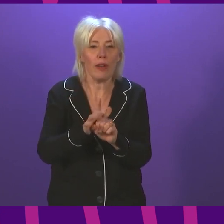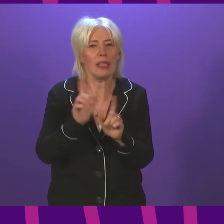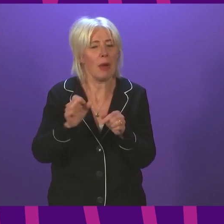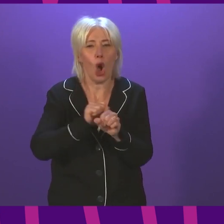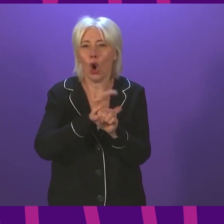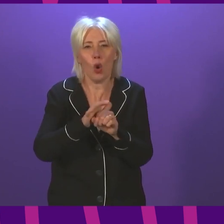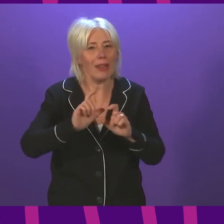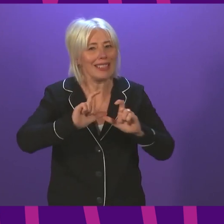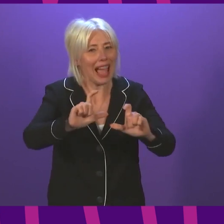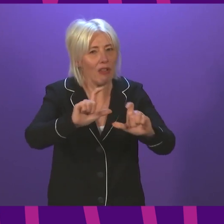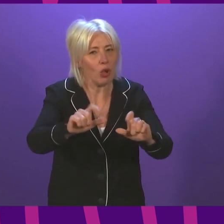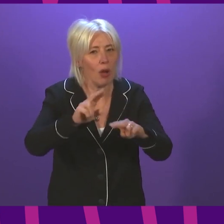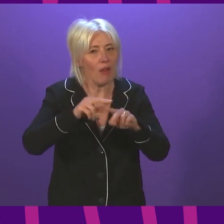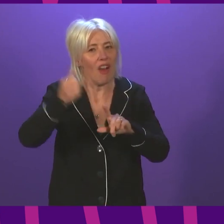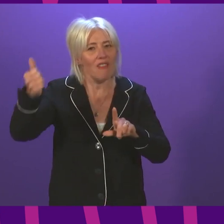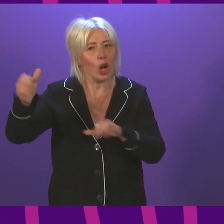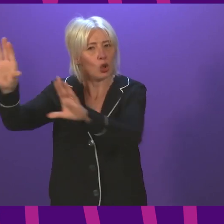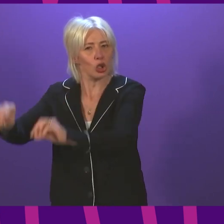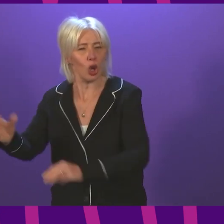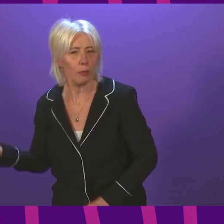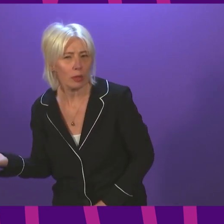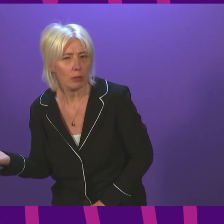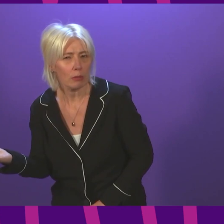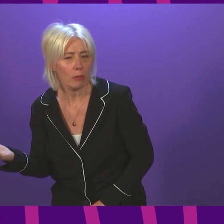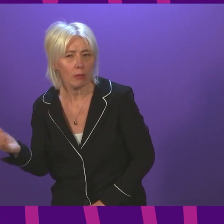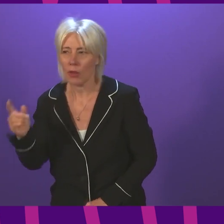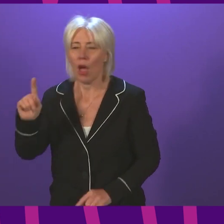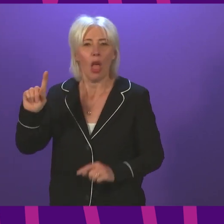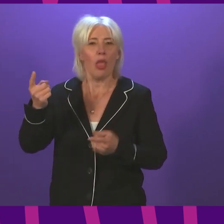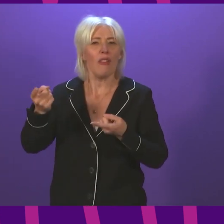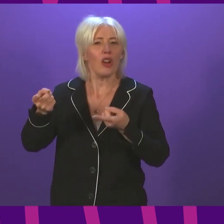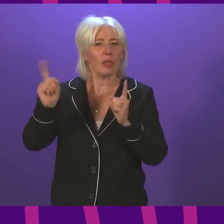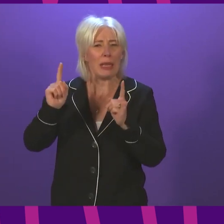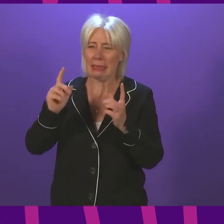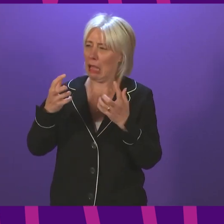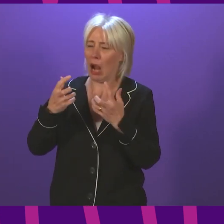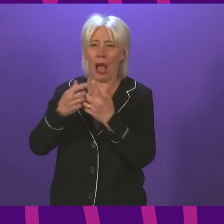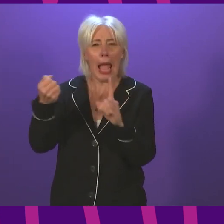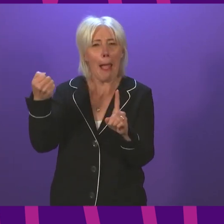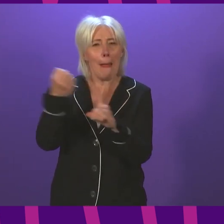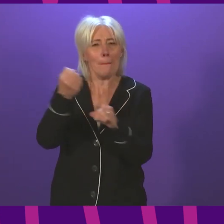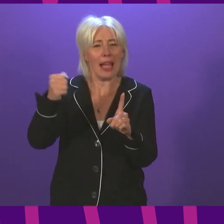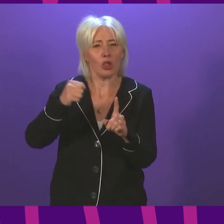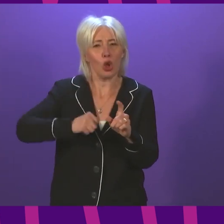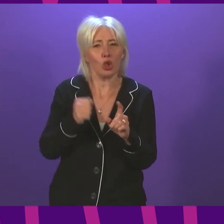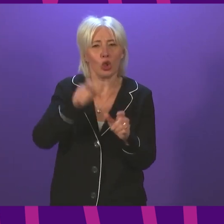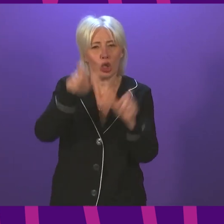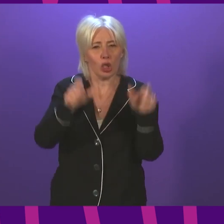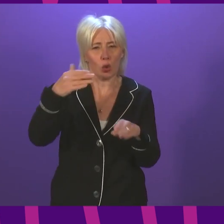continues and the furlough scheme has stopped. Can the First Minister give her impression as to how this is going to impact on Scottish workers?